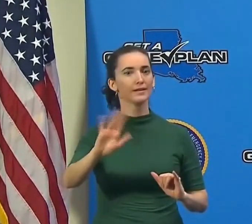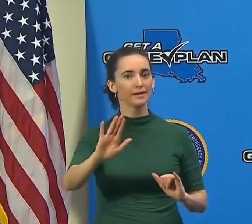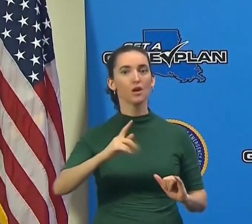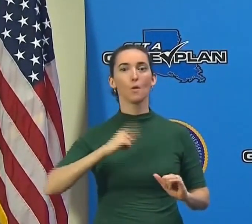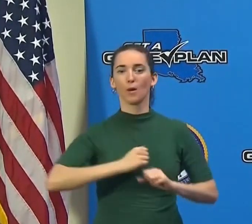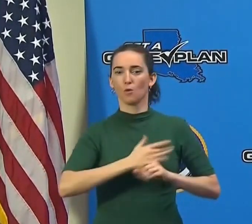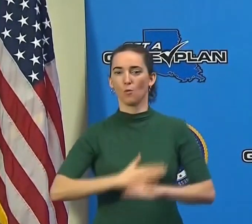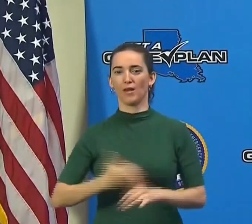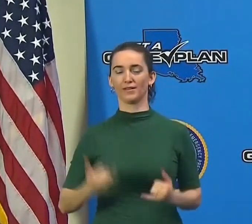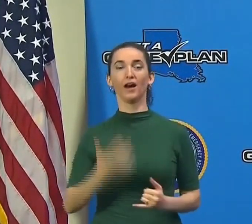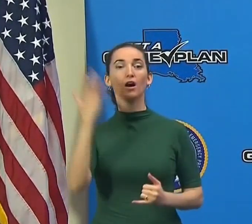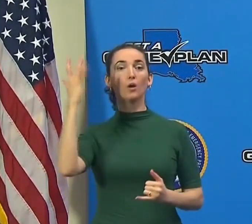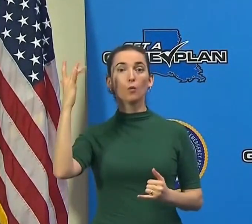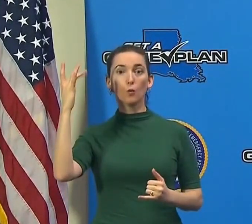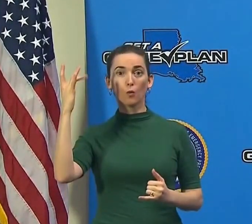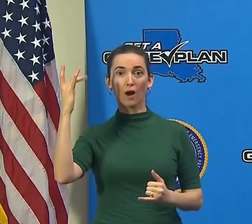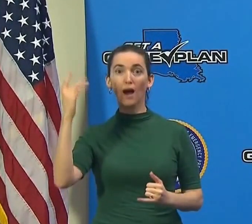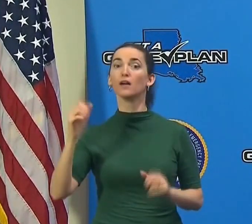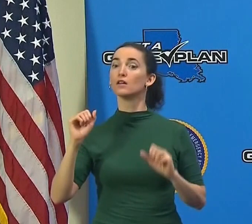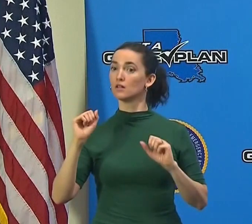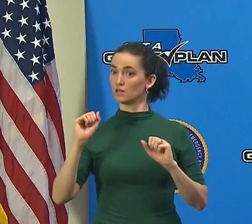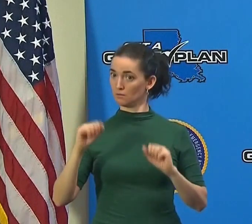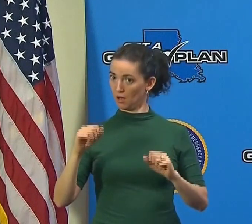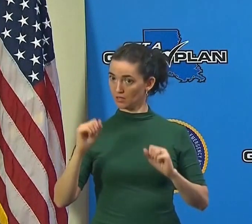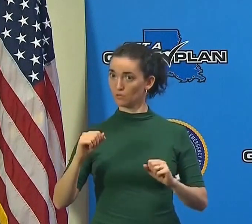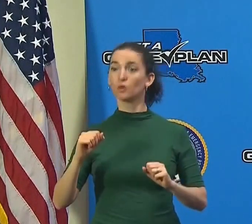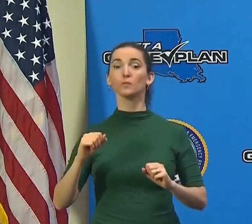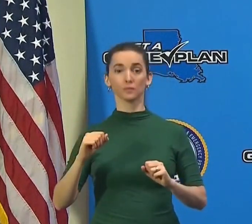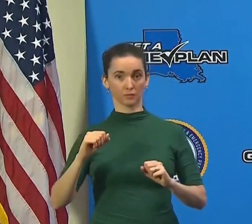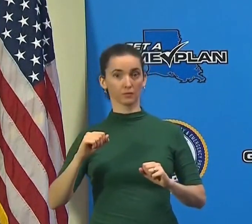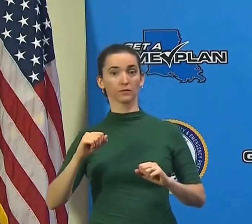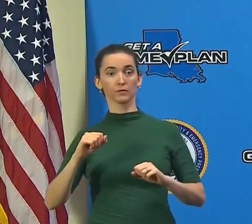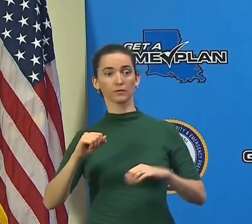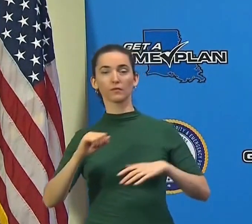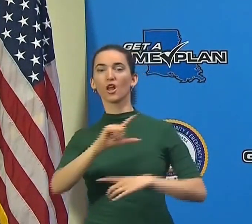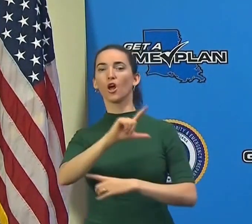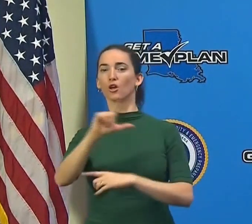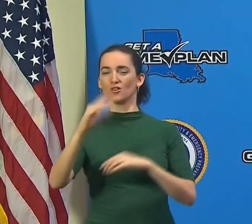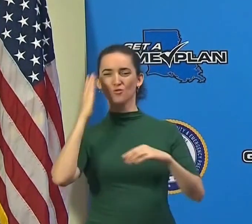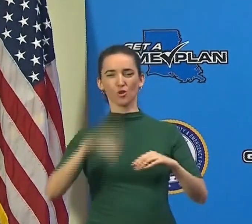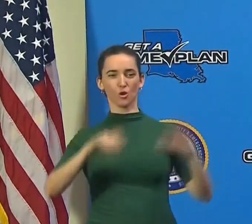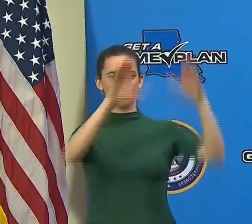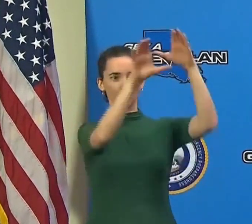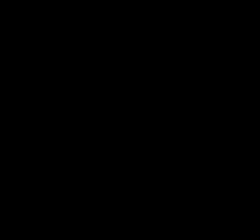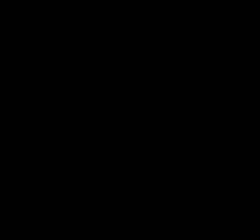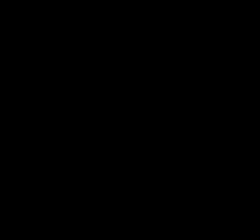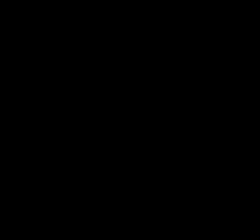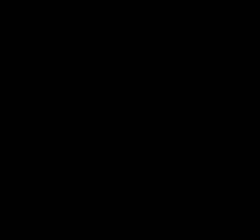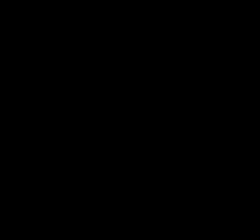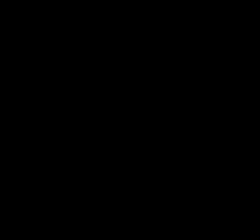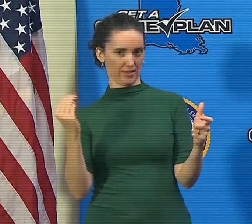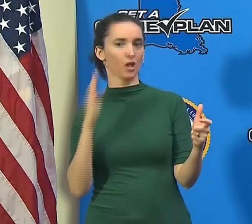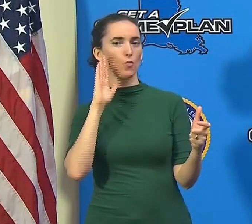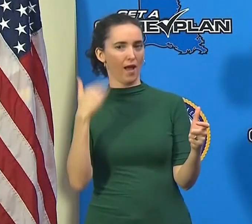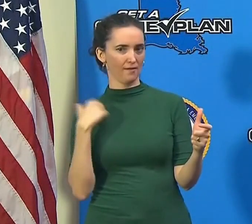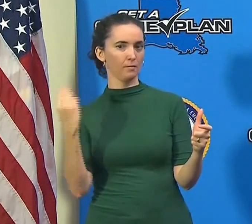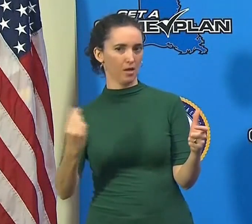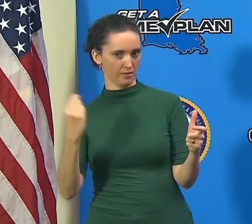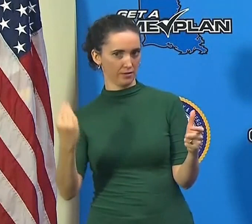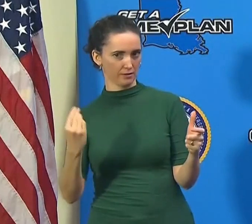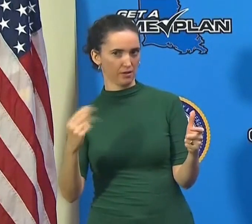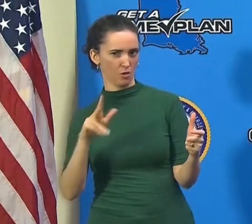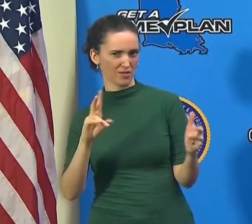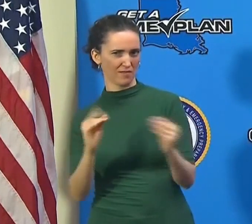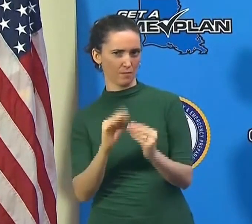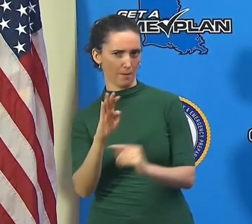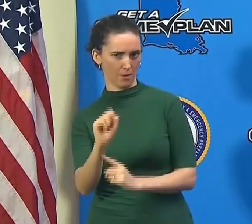for 110 mile per hour sustained winds as far north as the Louisiana Mississippi line. It is important